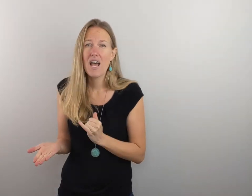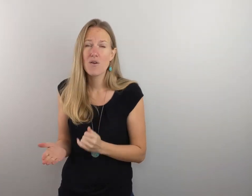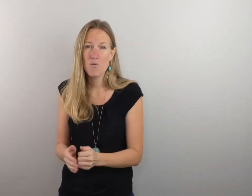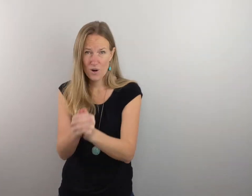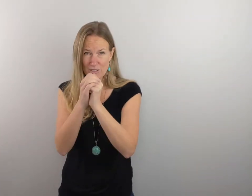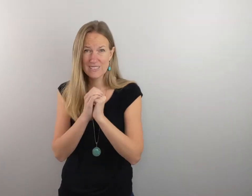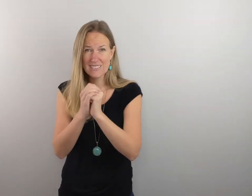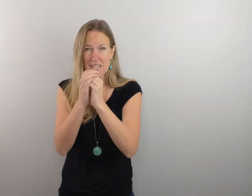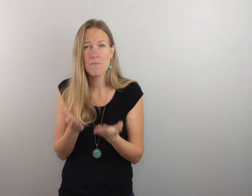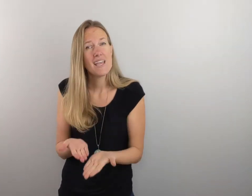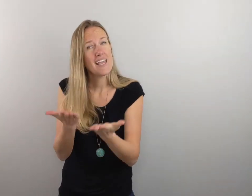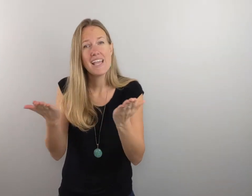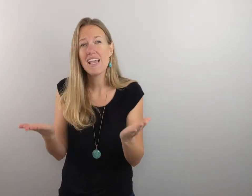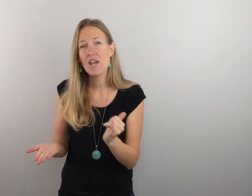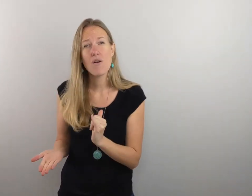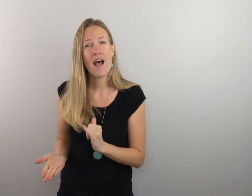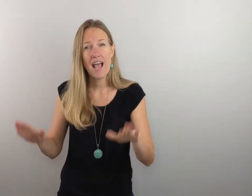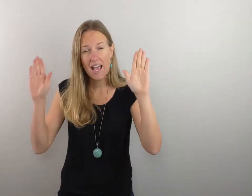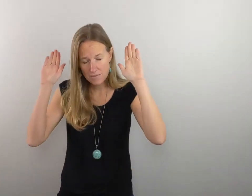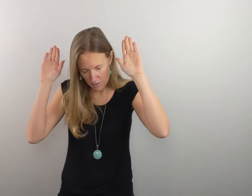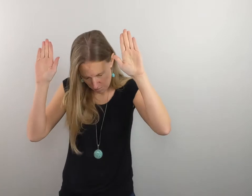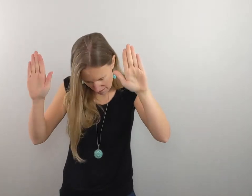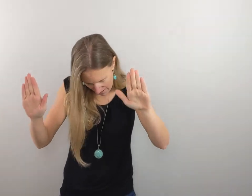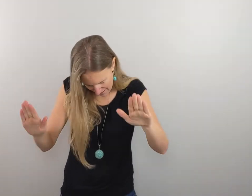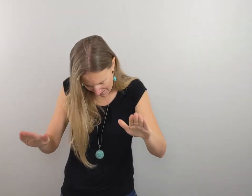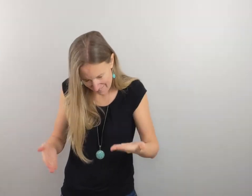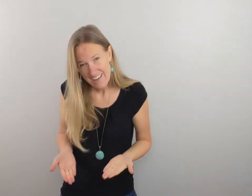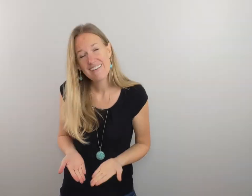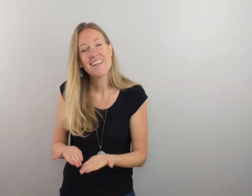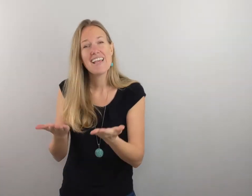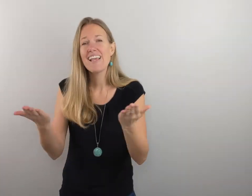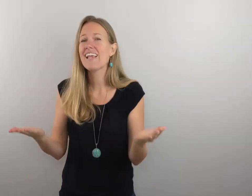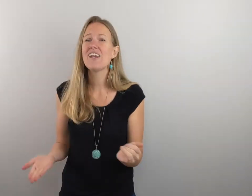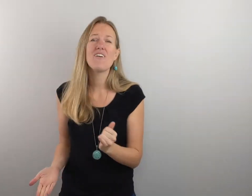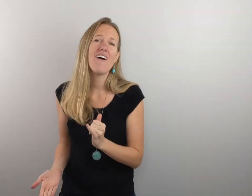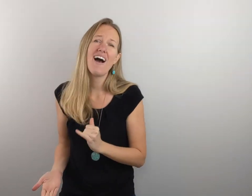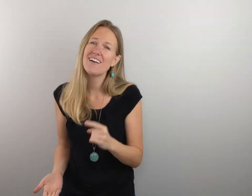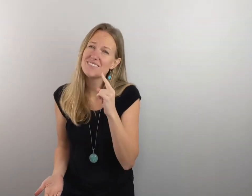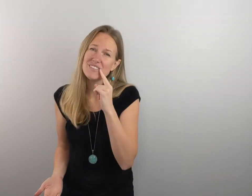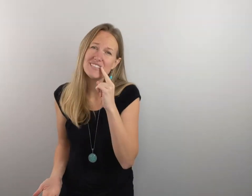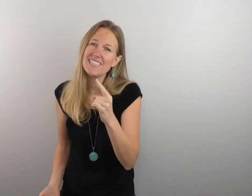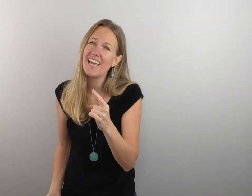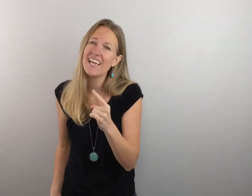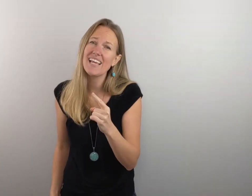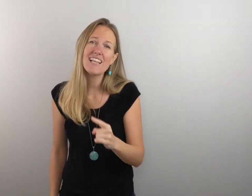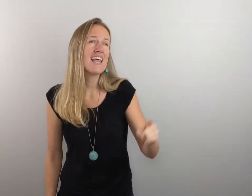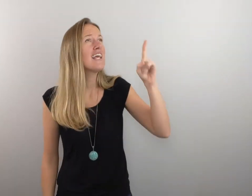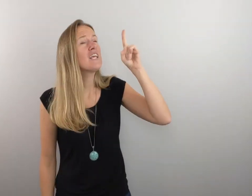to worship. Here I am to worship. down. Here I am to say that